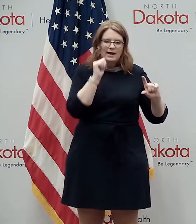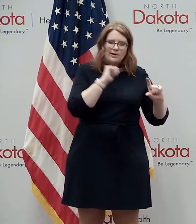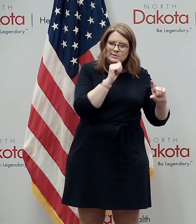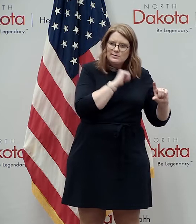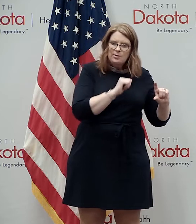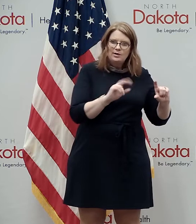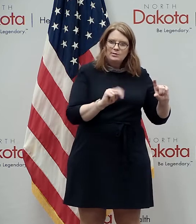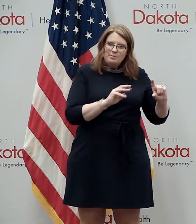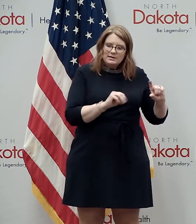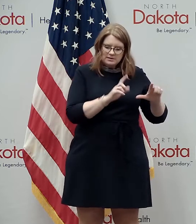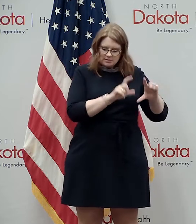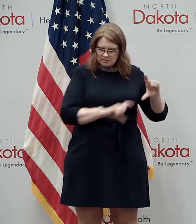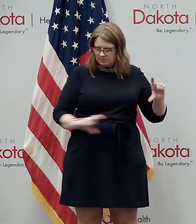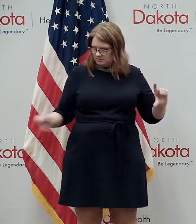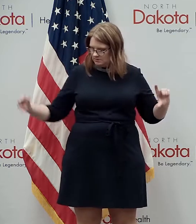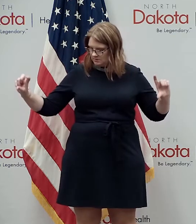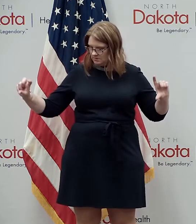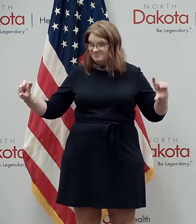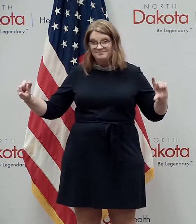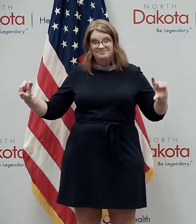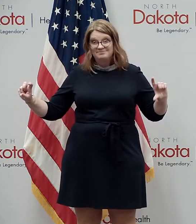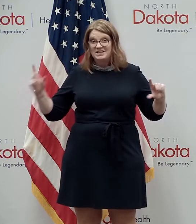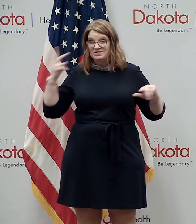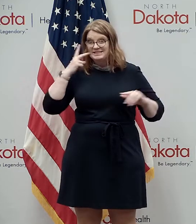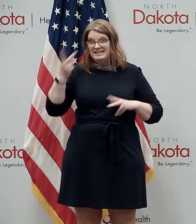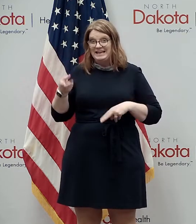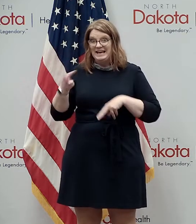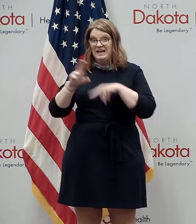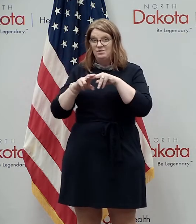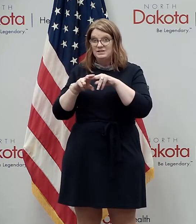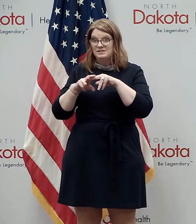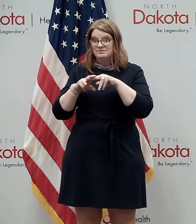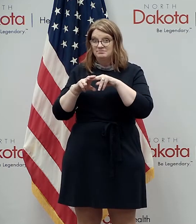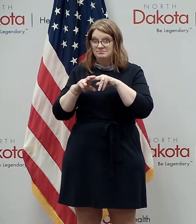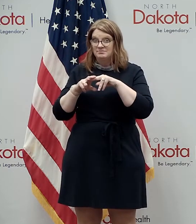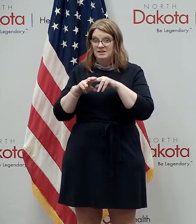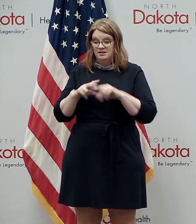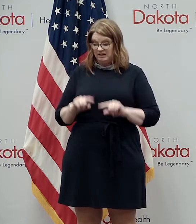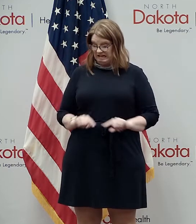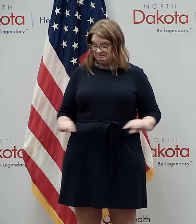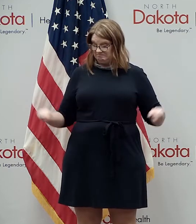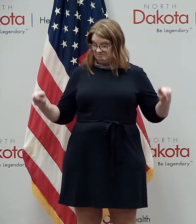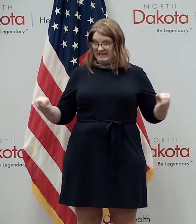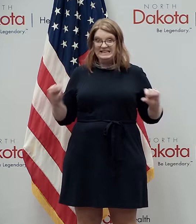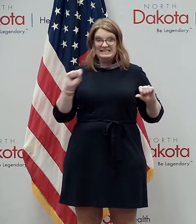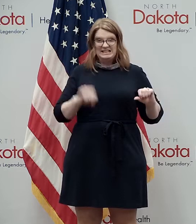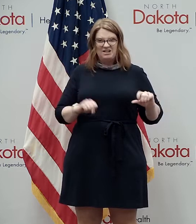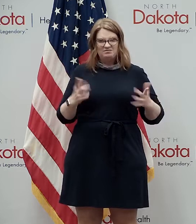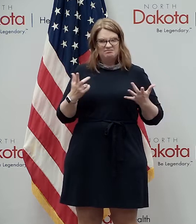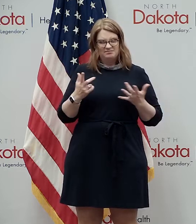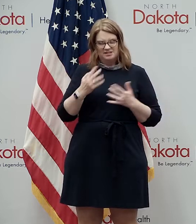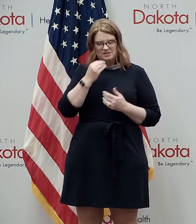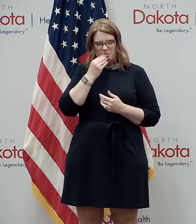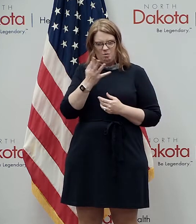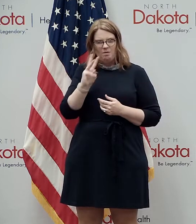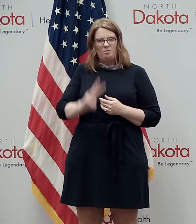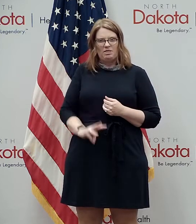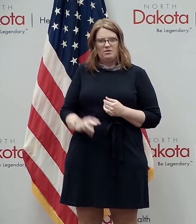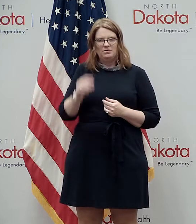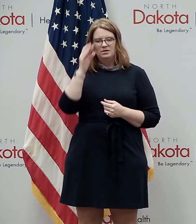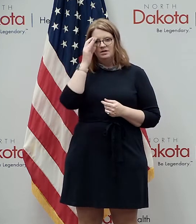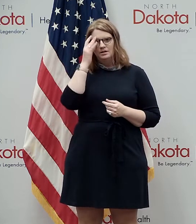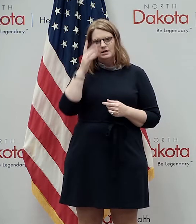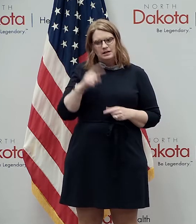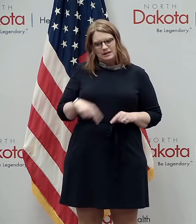those that are seeing increases and again these are in warm weather areas it was shared yesterday that these